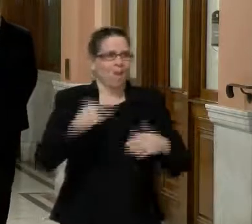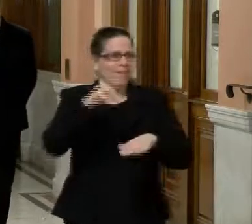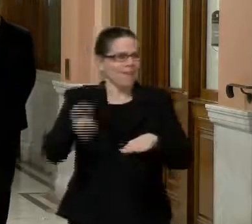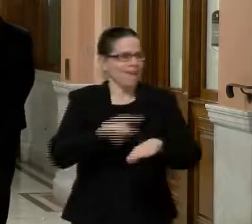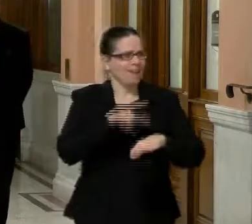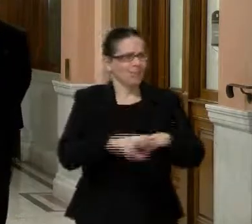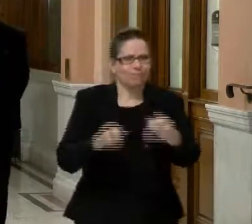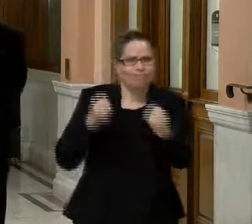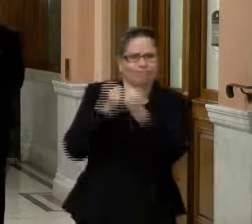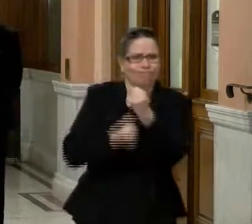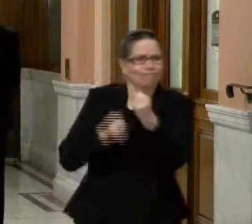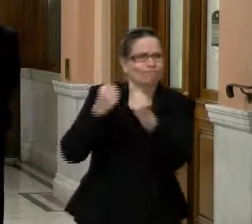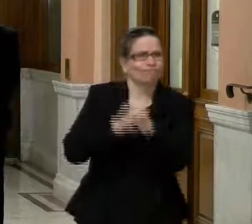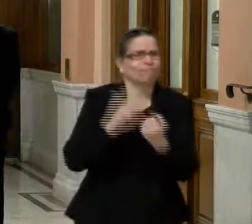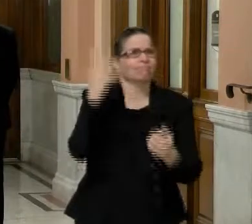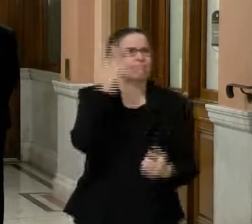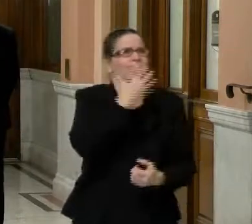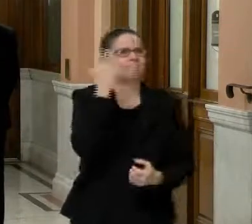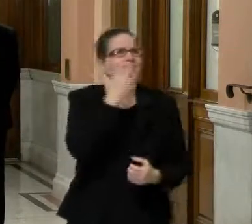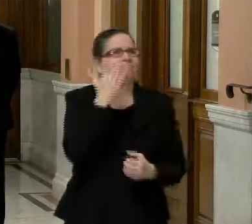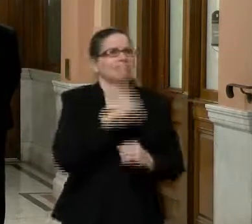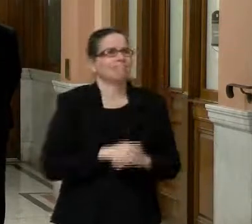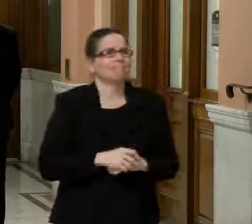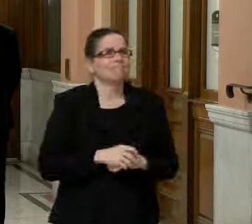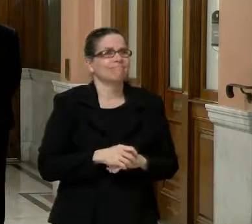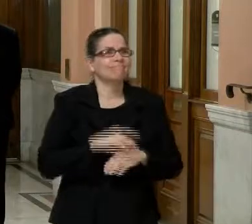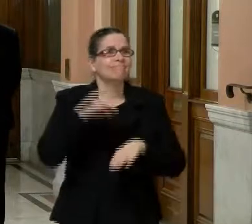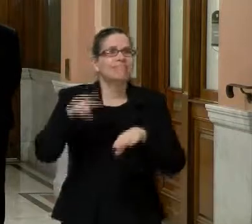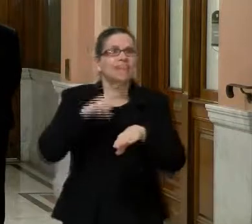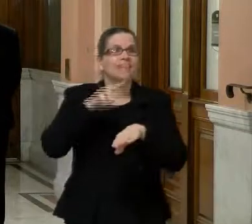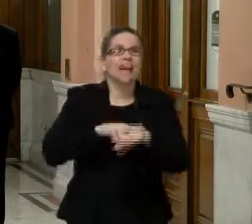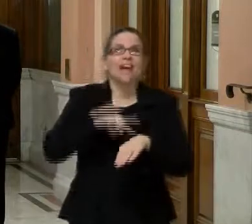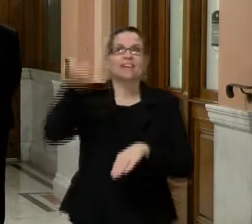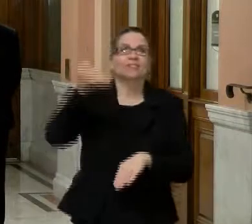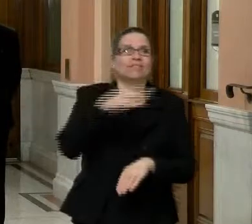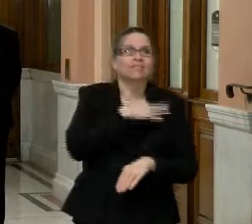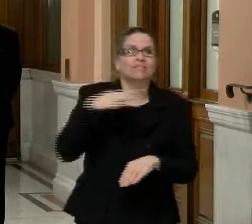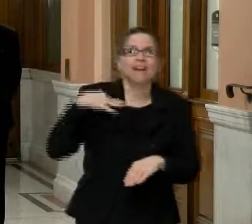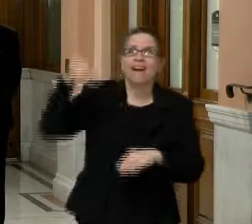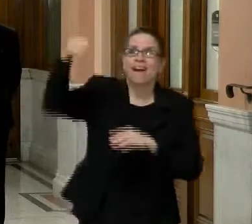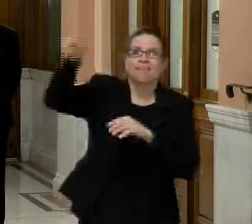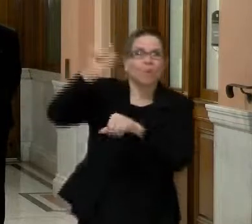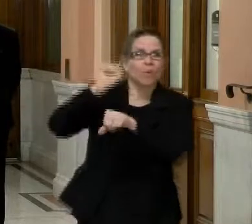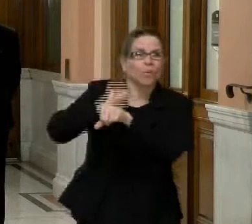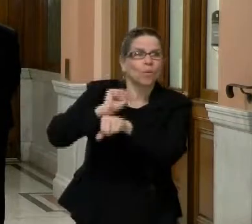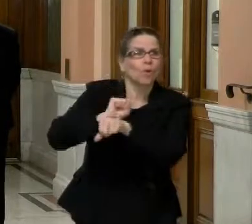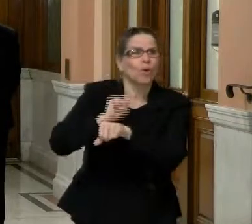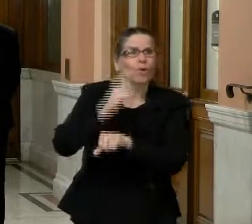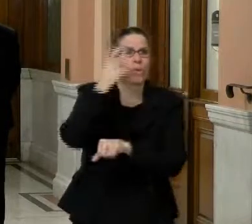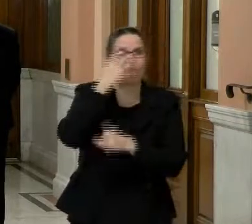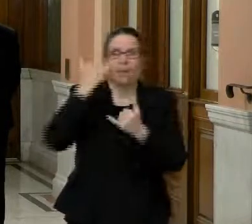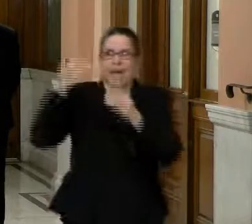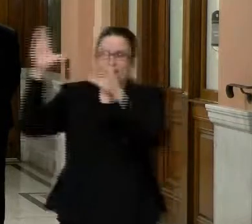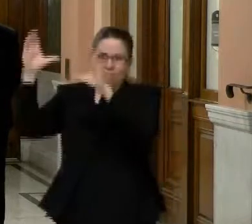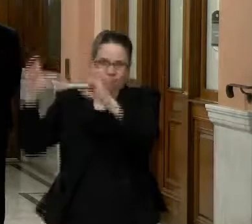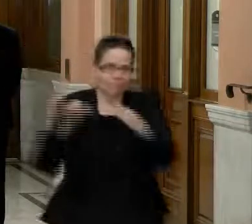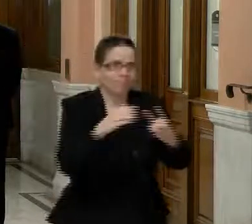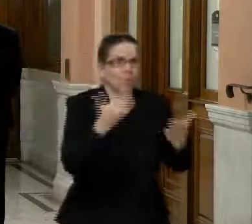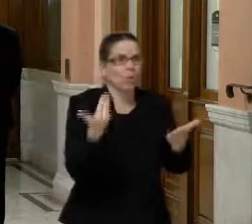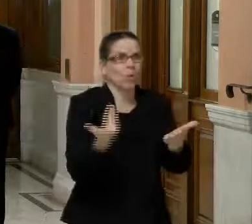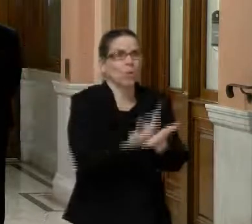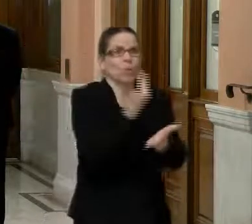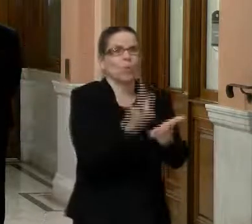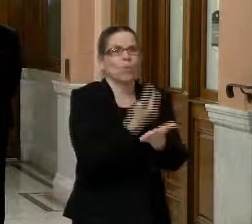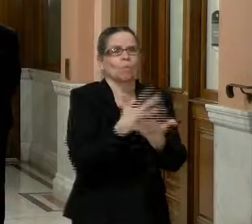working with that staff is going to be really important and, and new and, uh, and very refreshing for all of us that have